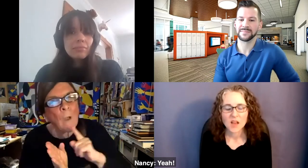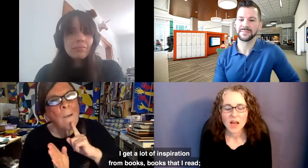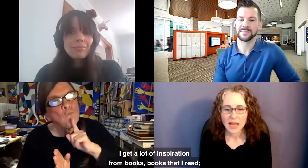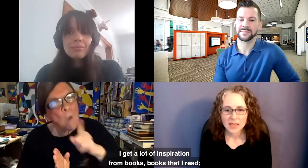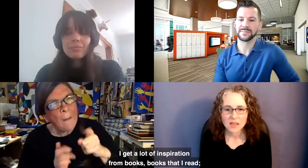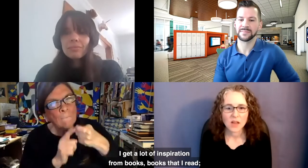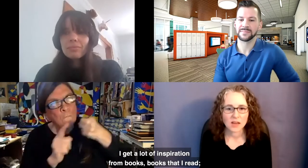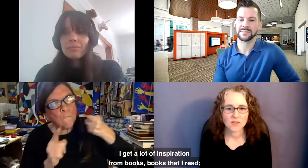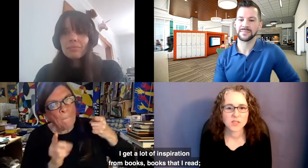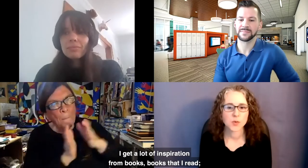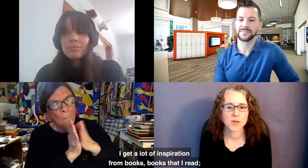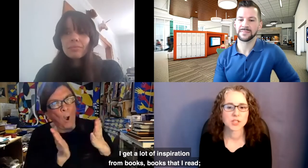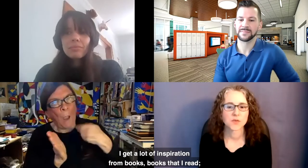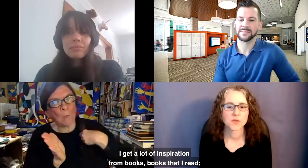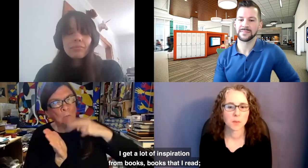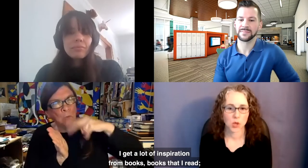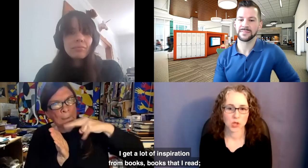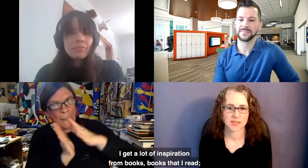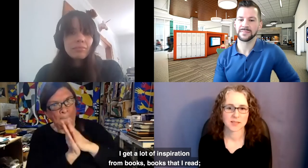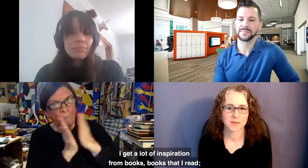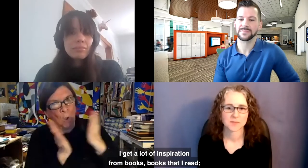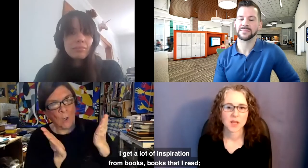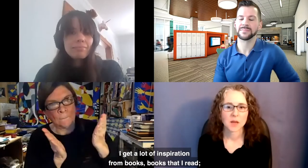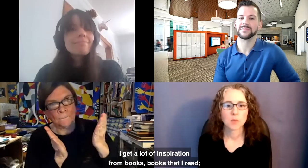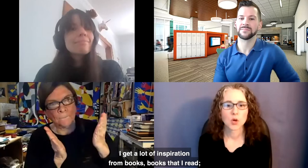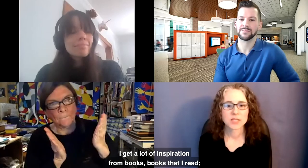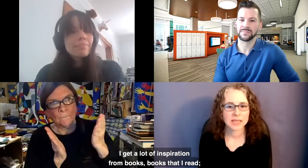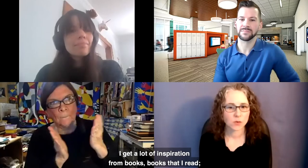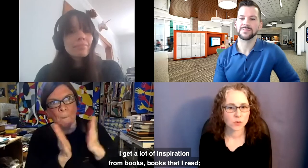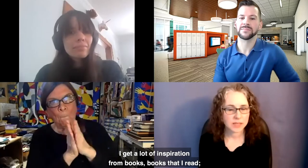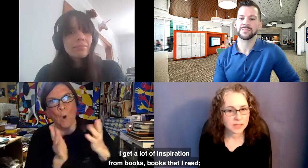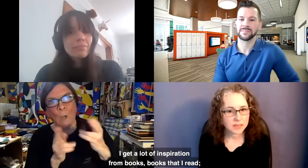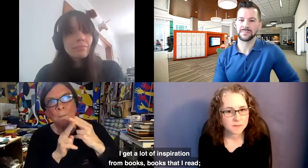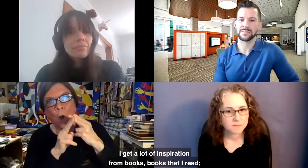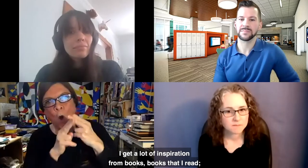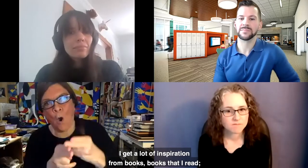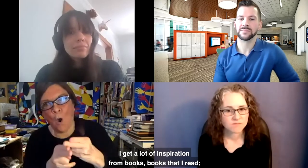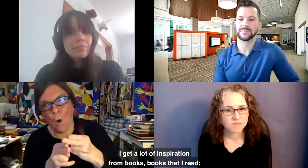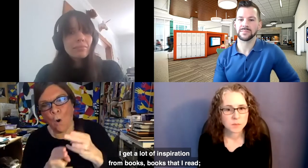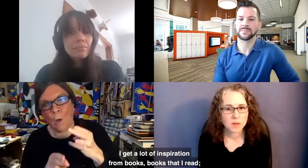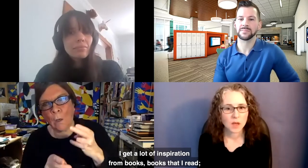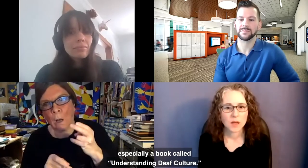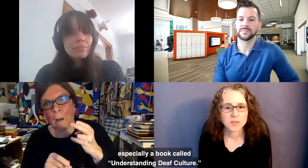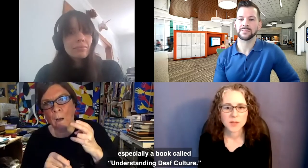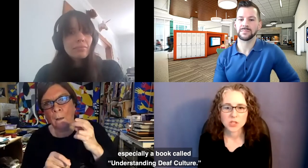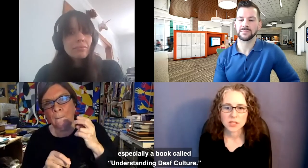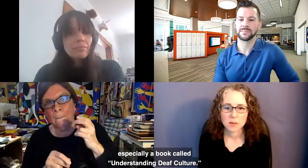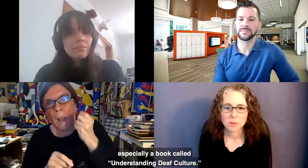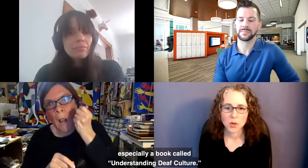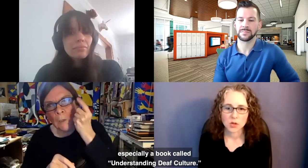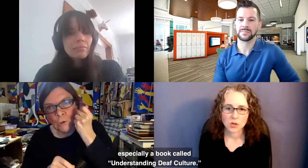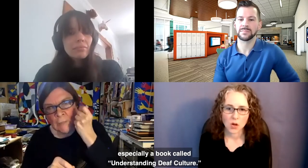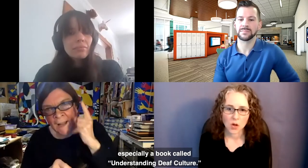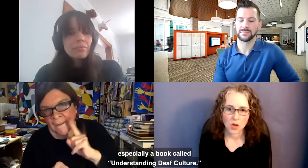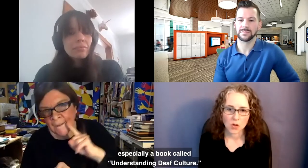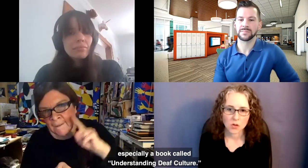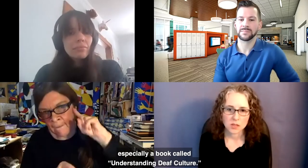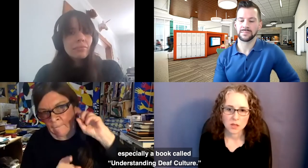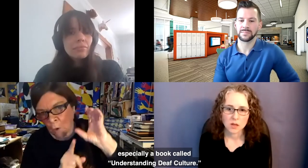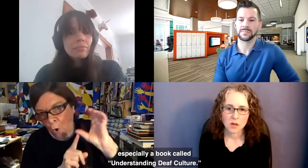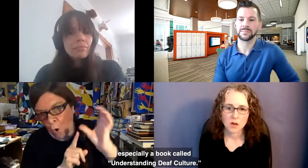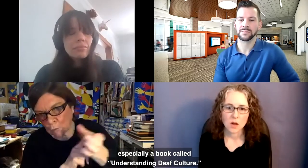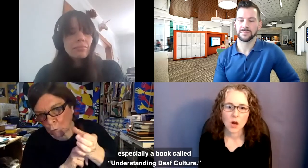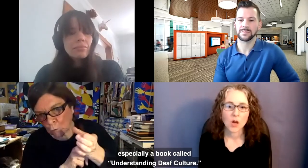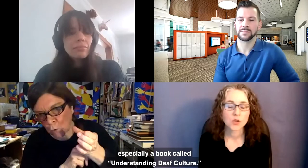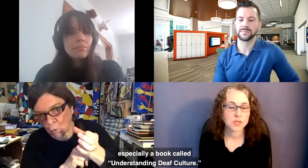I get a lot of inspiration from books. Books that I read. Especially a book called